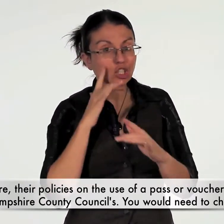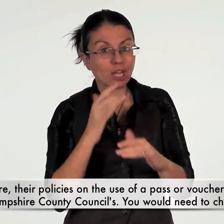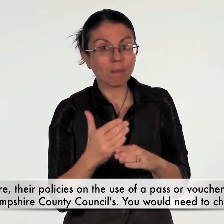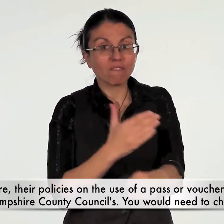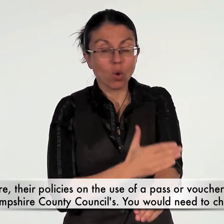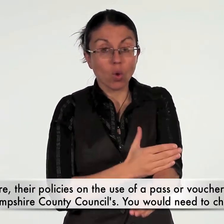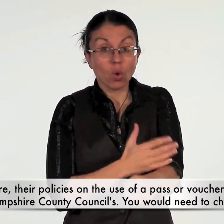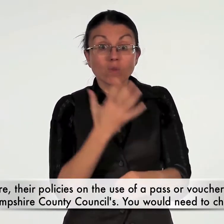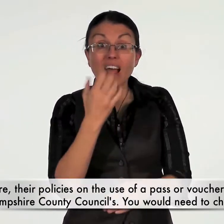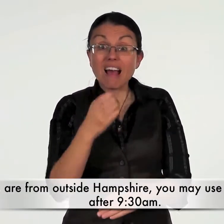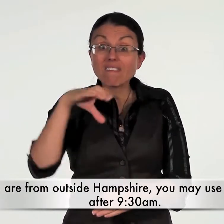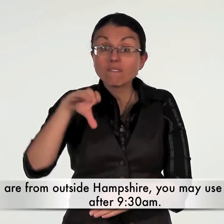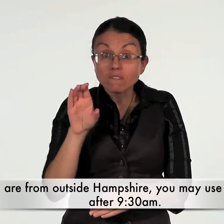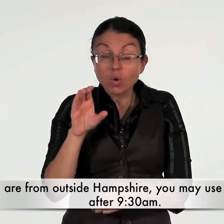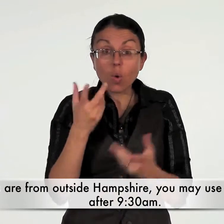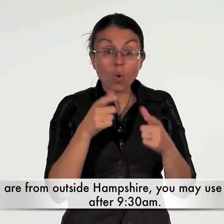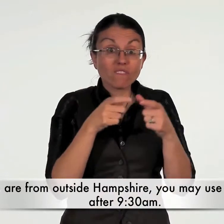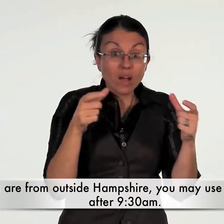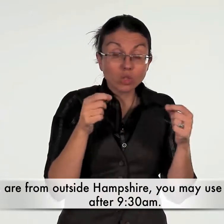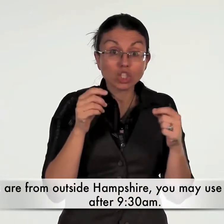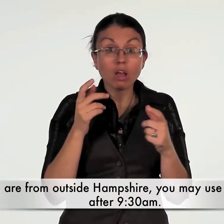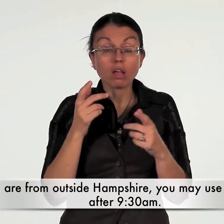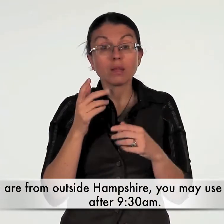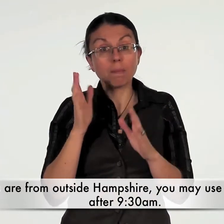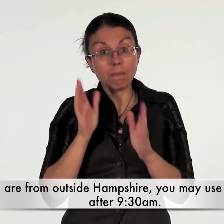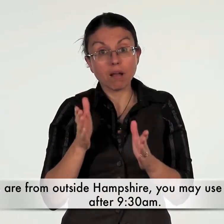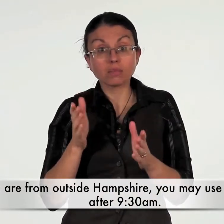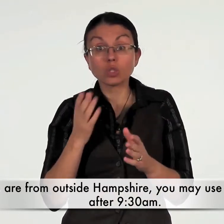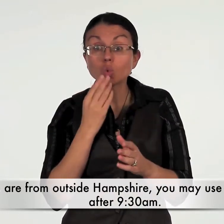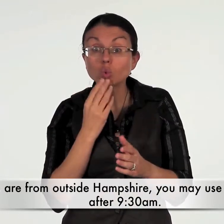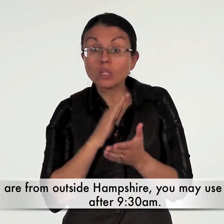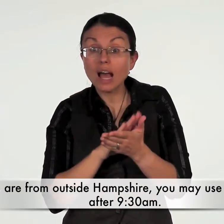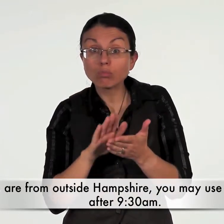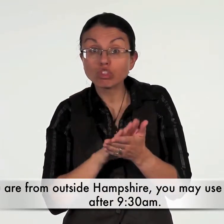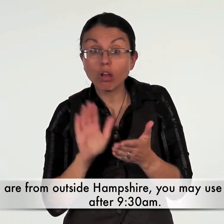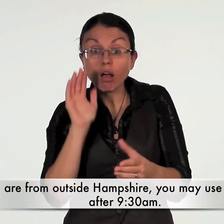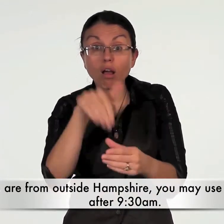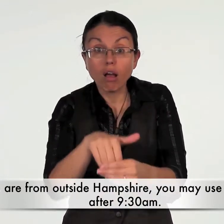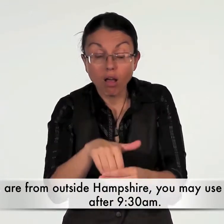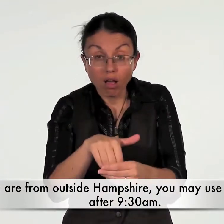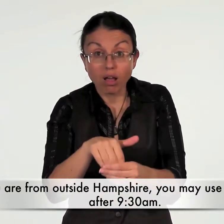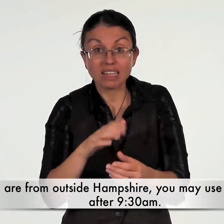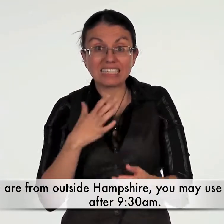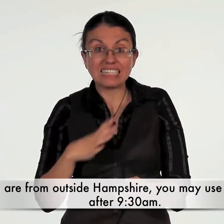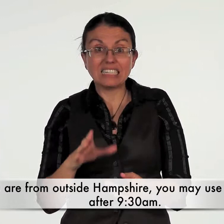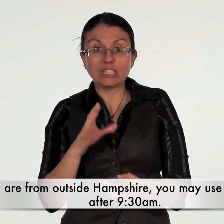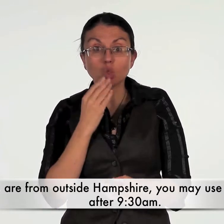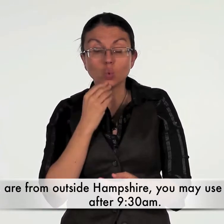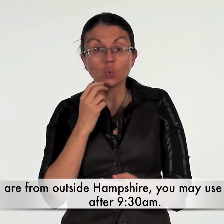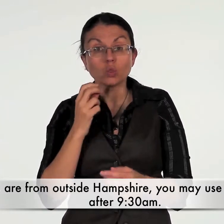Council and you will need to check before. If you are from outside Hampshire, you may use your pass after 9.30am.